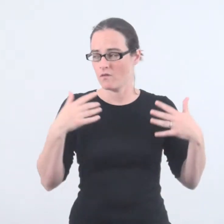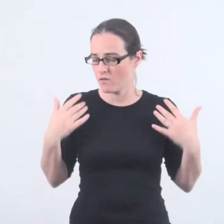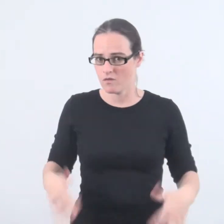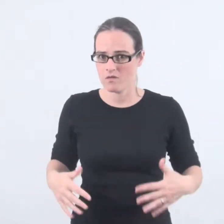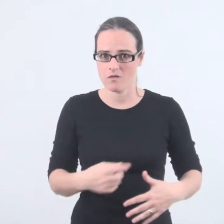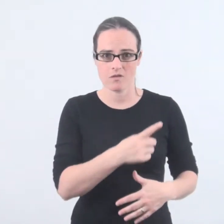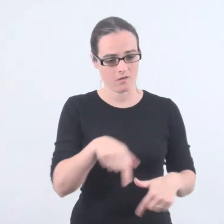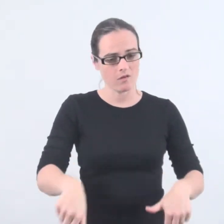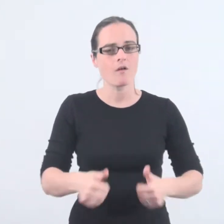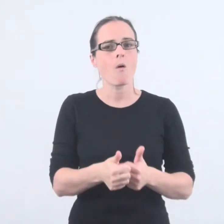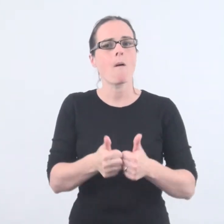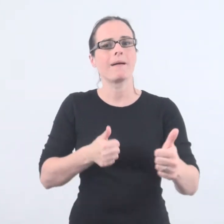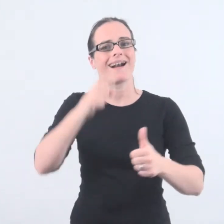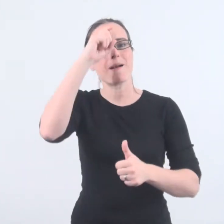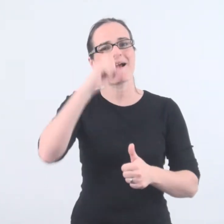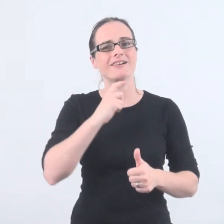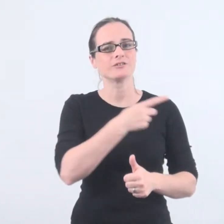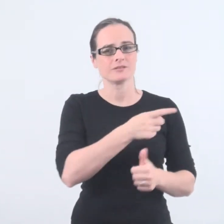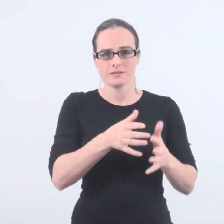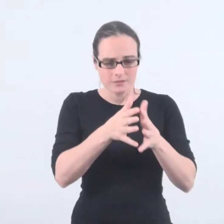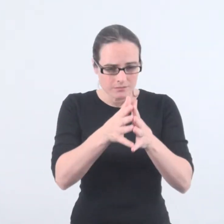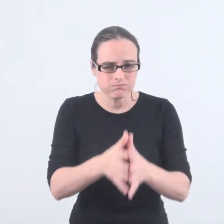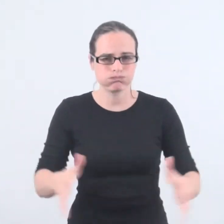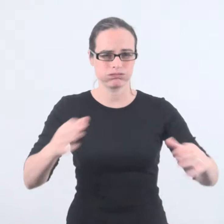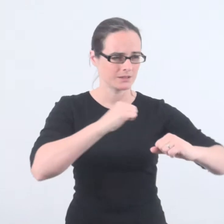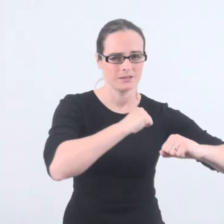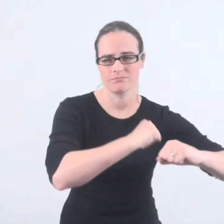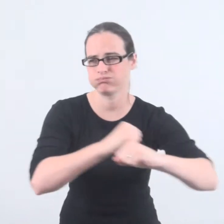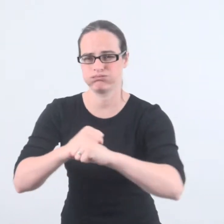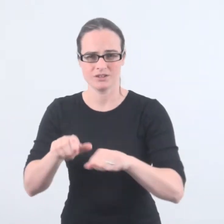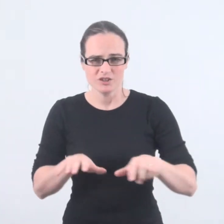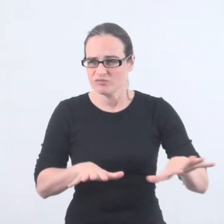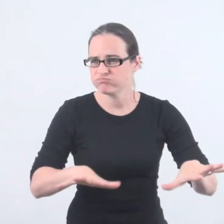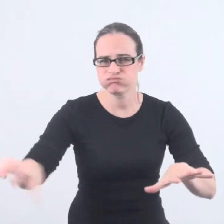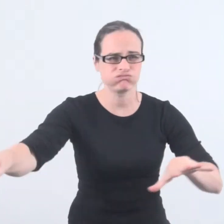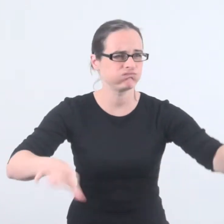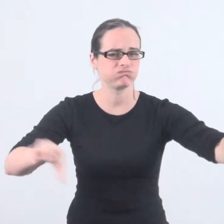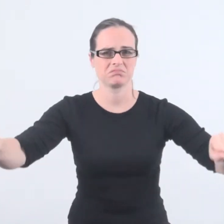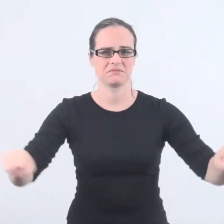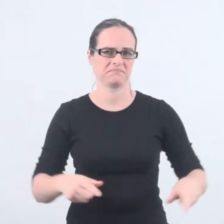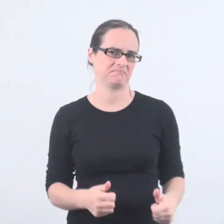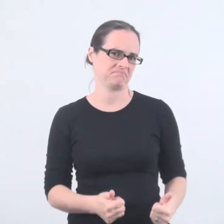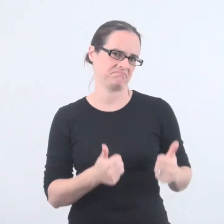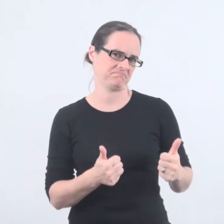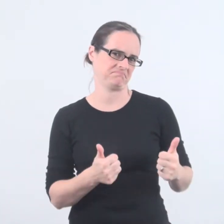It's down to his involvement that we've been able to increase the company profile by so much and contact so many more people.